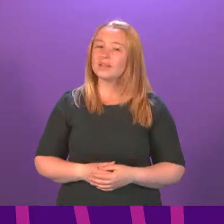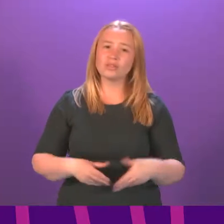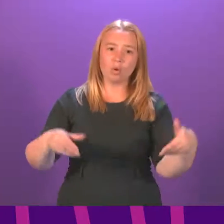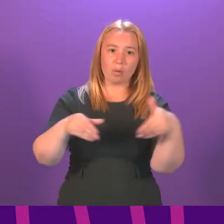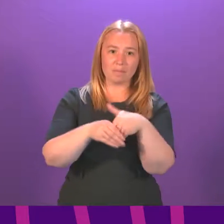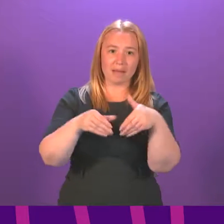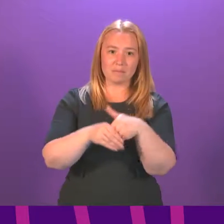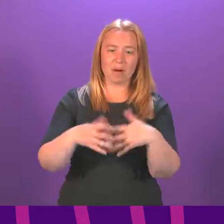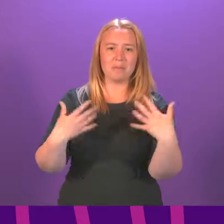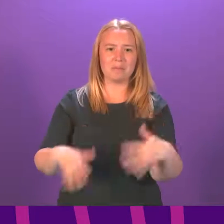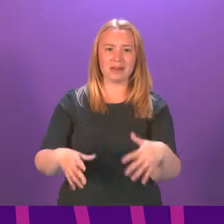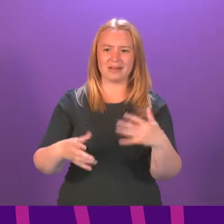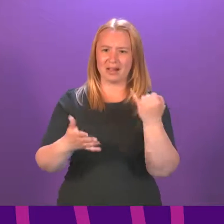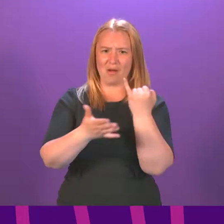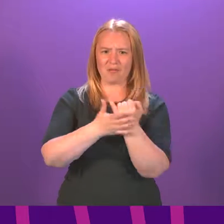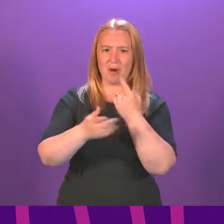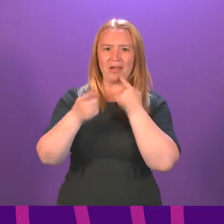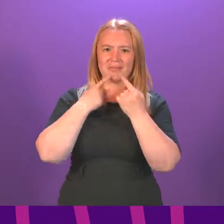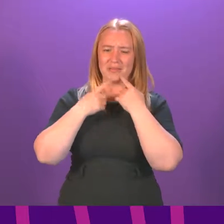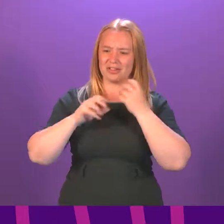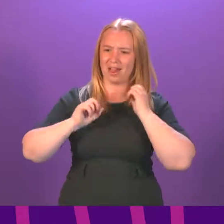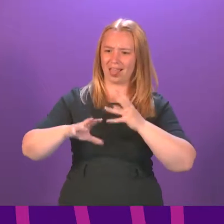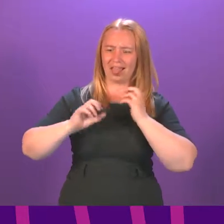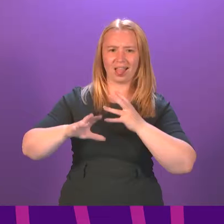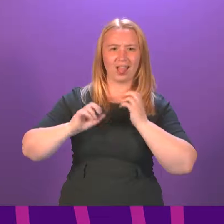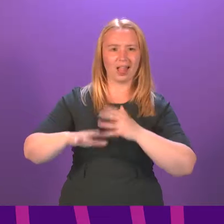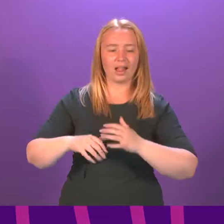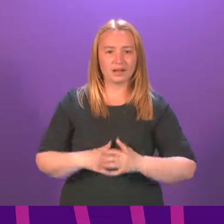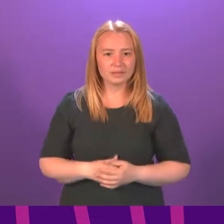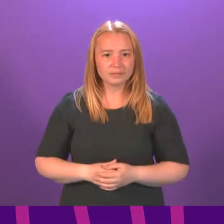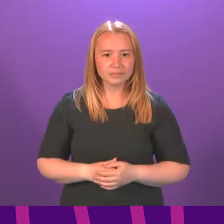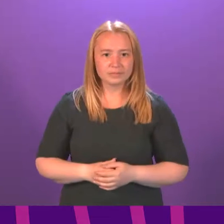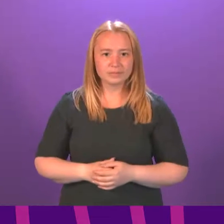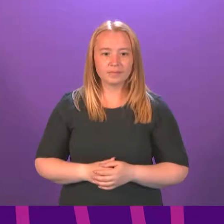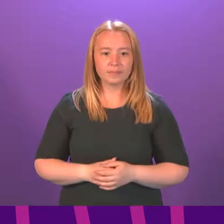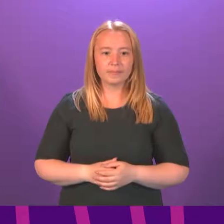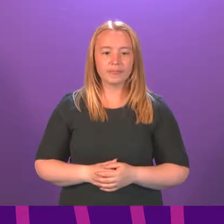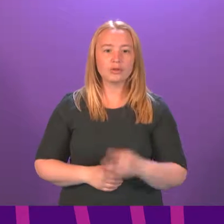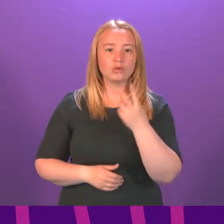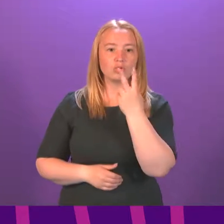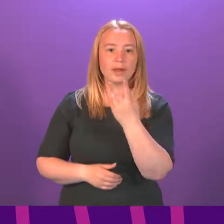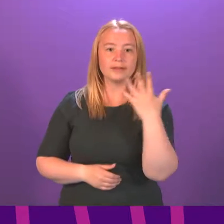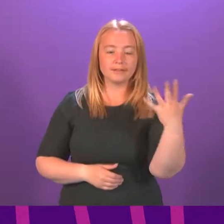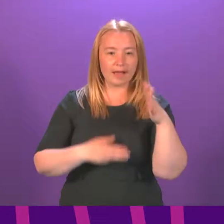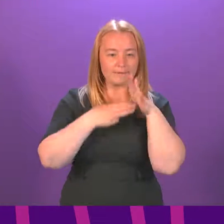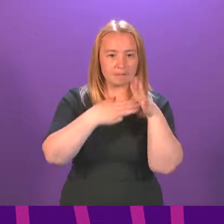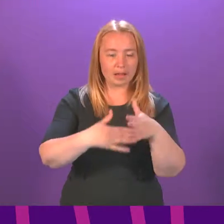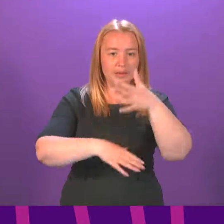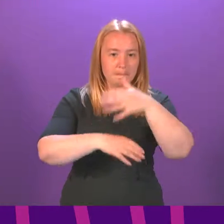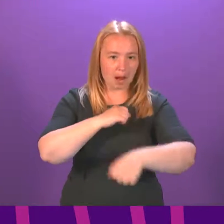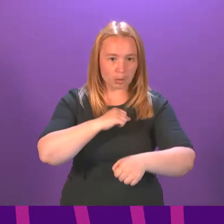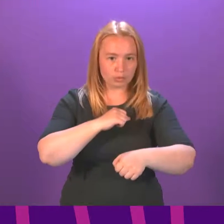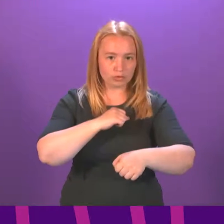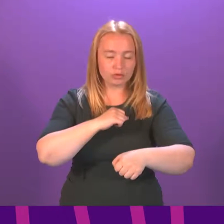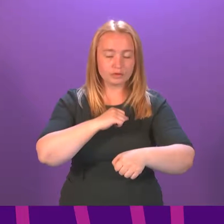rewritten history on two occasions in that question. When it comes to the £25 million that he